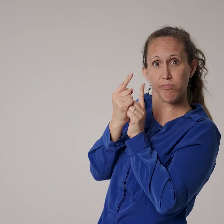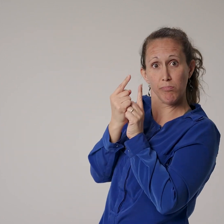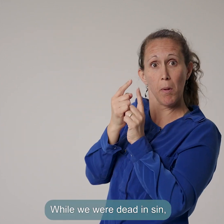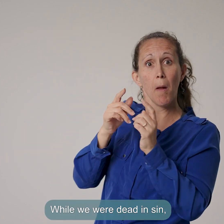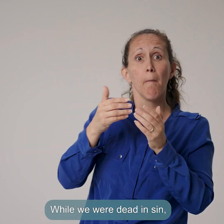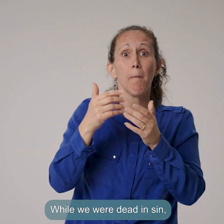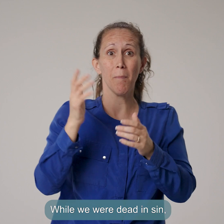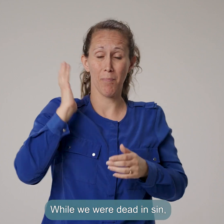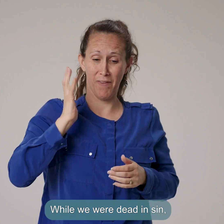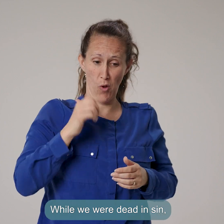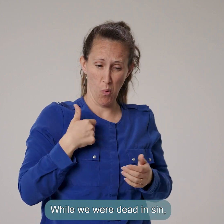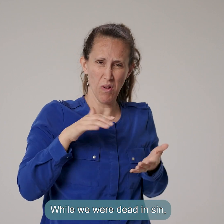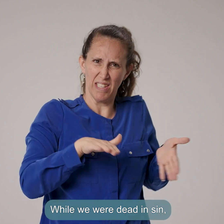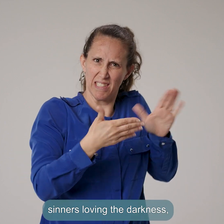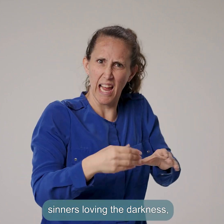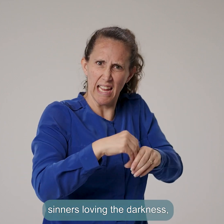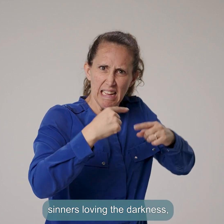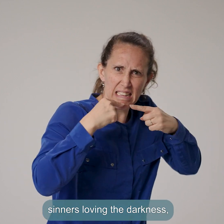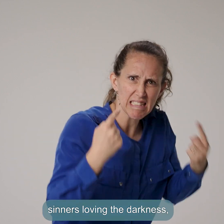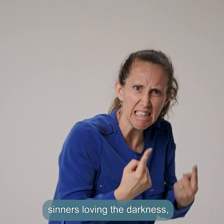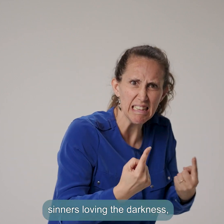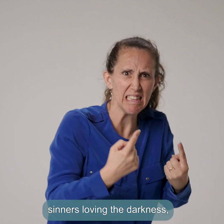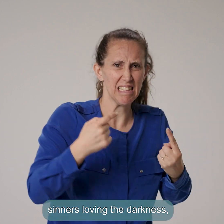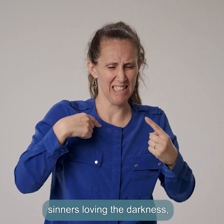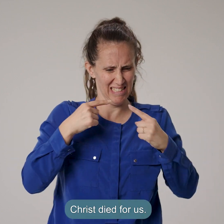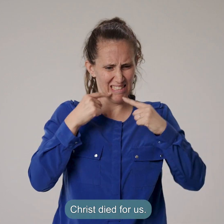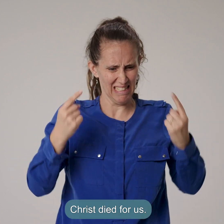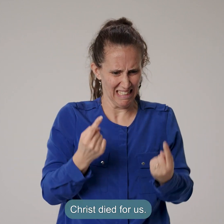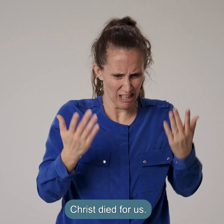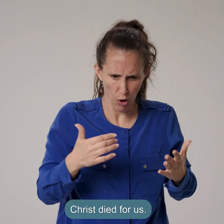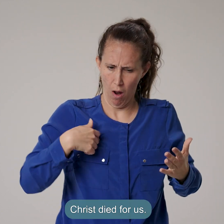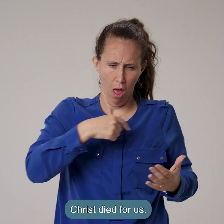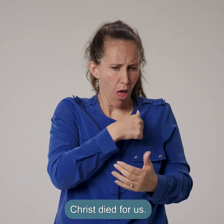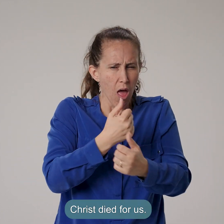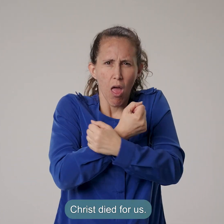While we were dead in sin, sinners loving the darkness, Christ died for us.